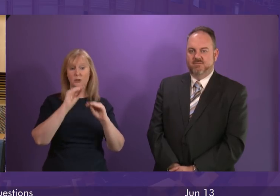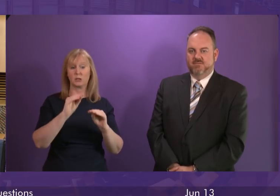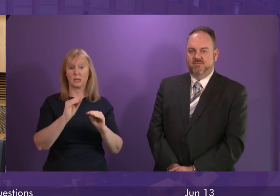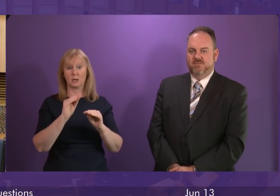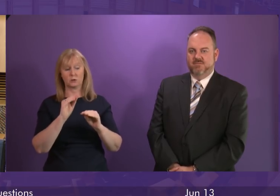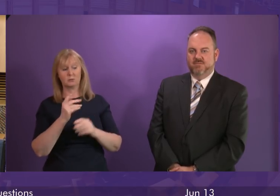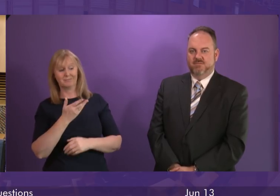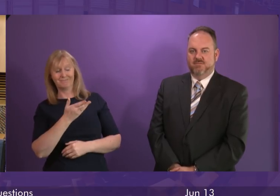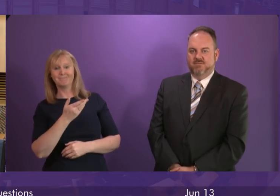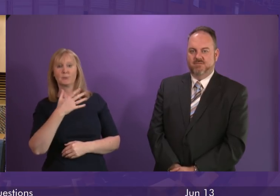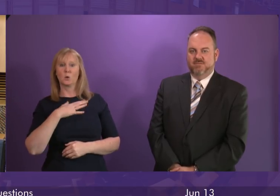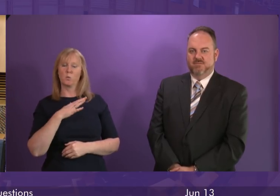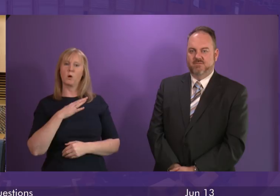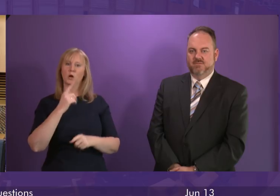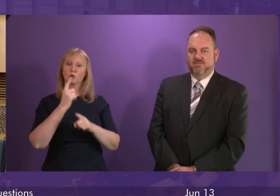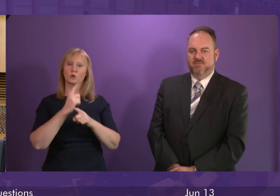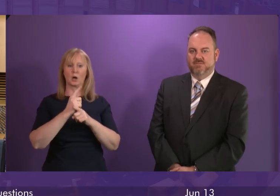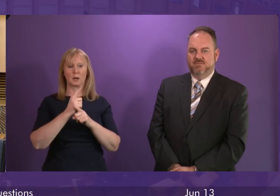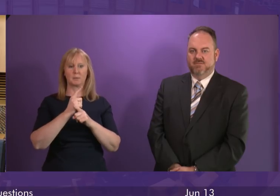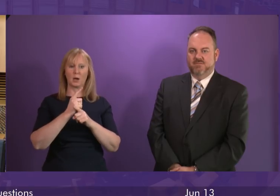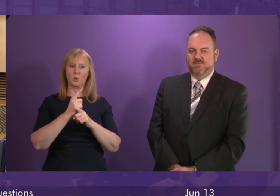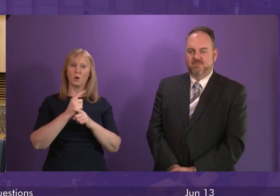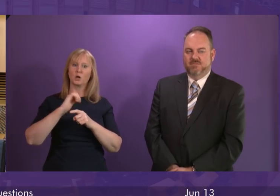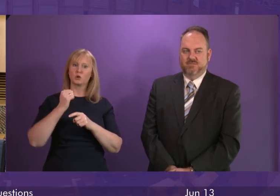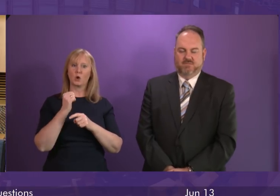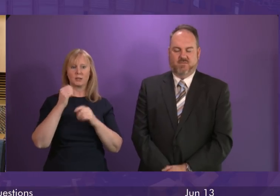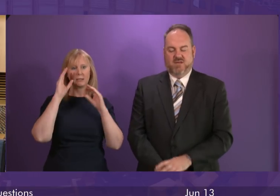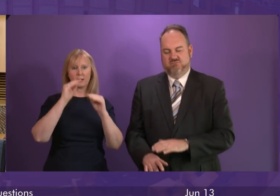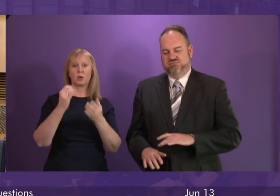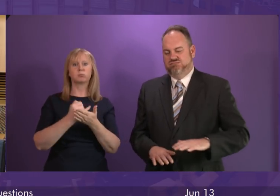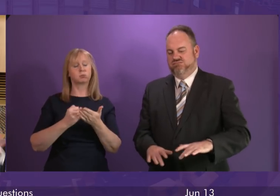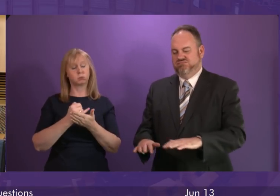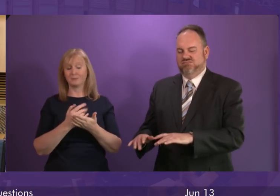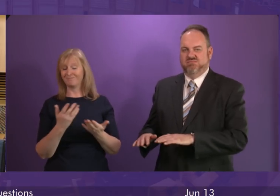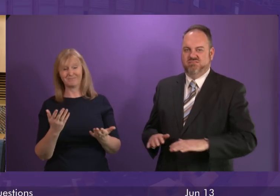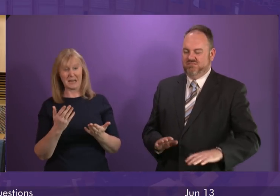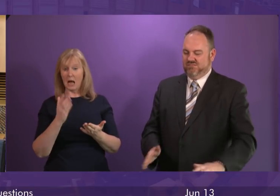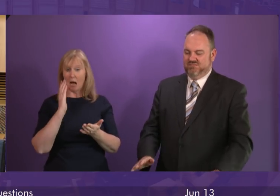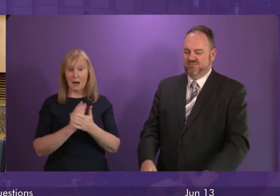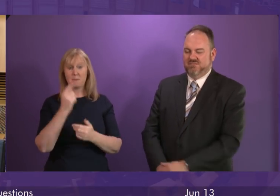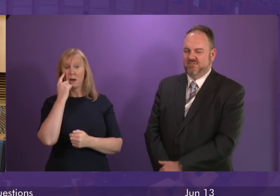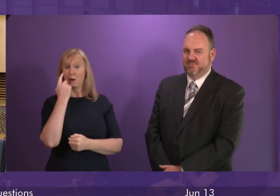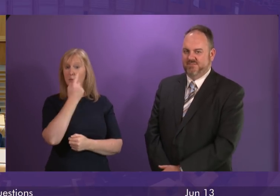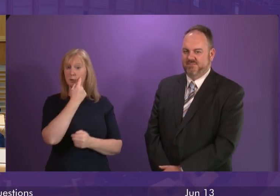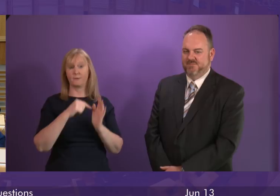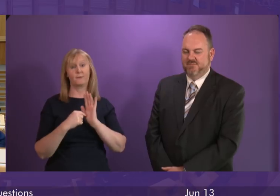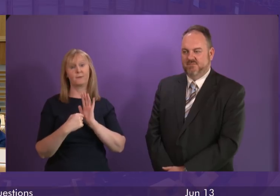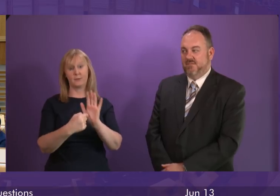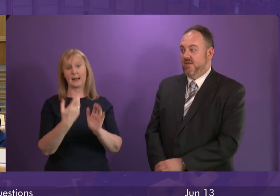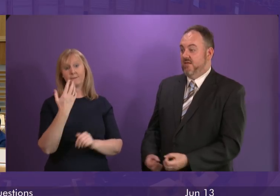Davidson wants to talk down the performance of Scottish education, the facts, quite frankly, are proving her wrong.